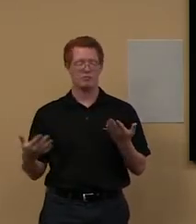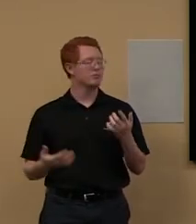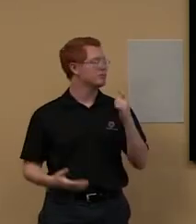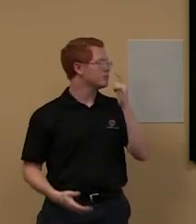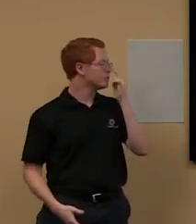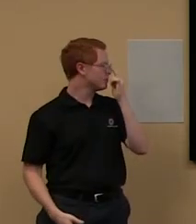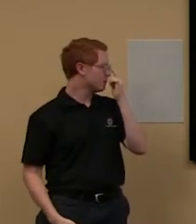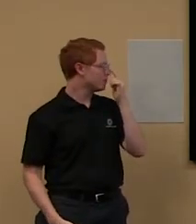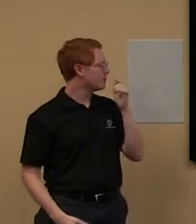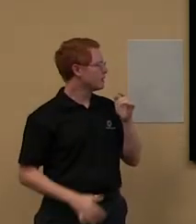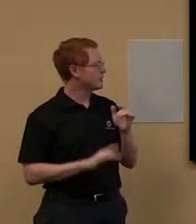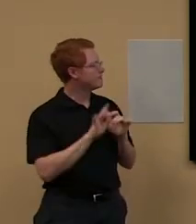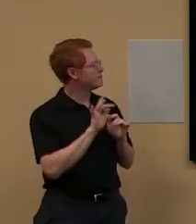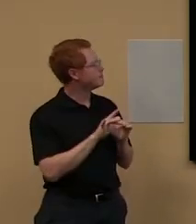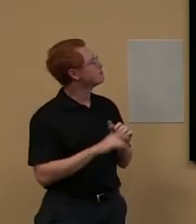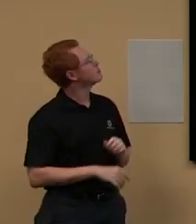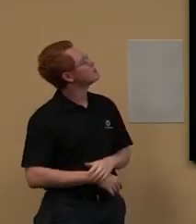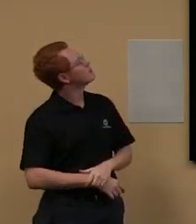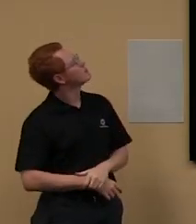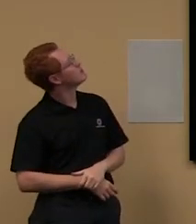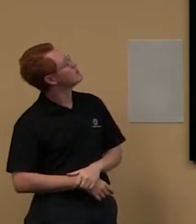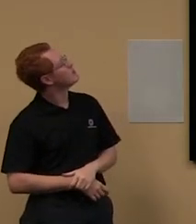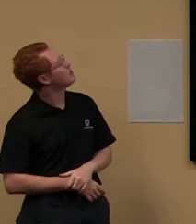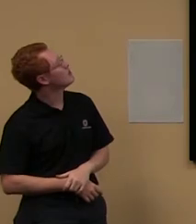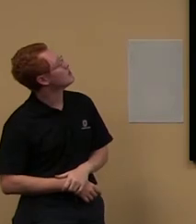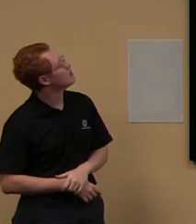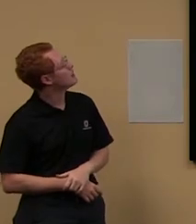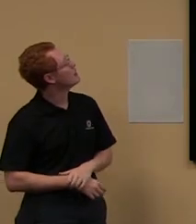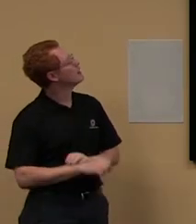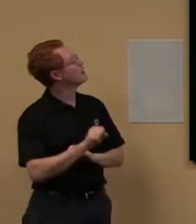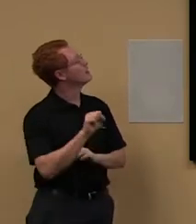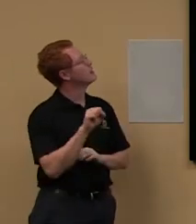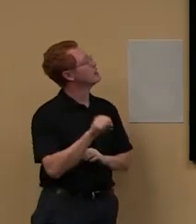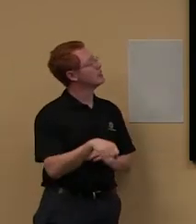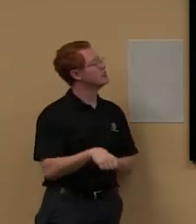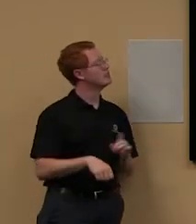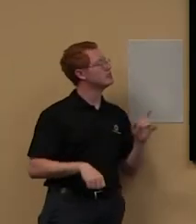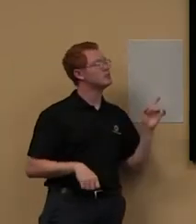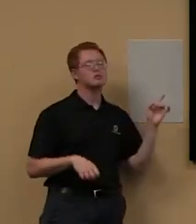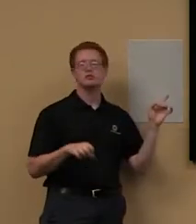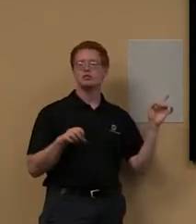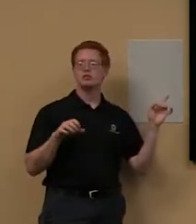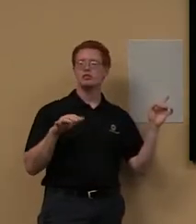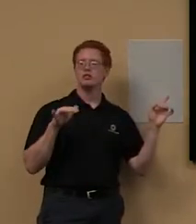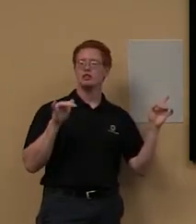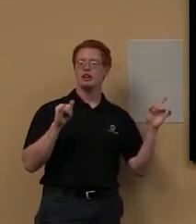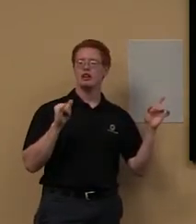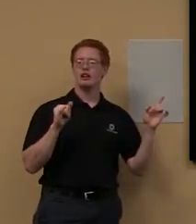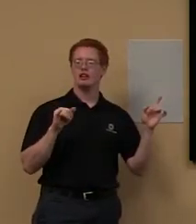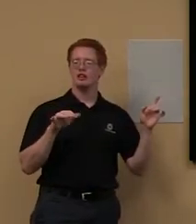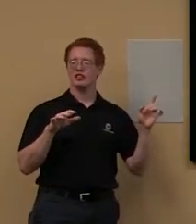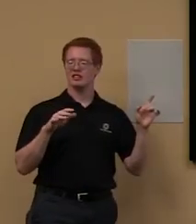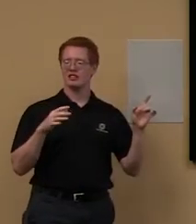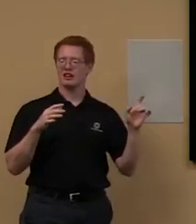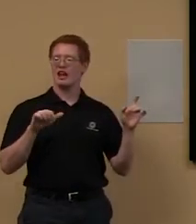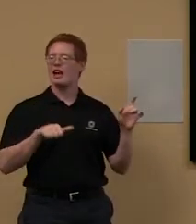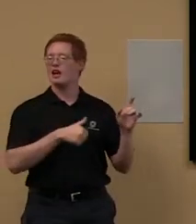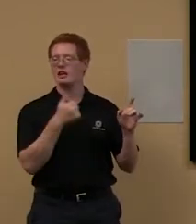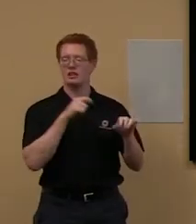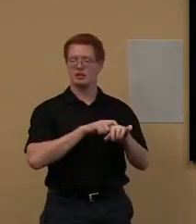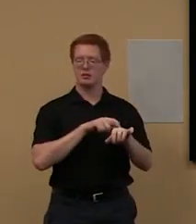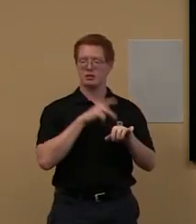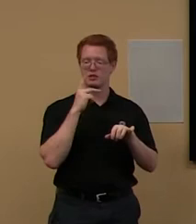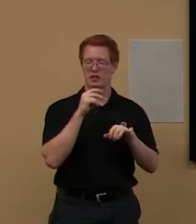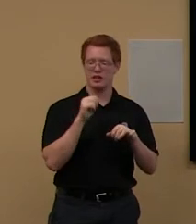I have a feeling. Should open this. Yep. And so this opens, anytime you see that Get Item in a database,